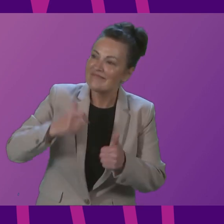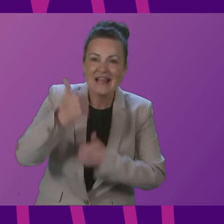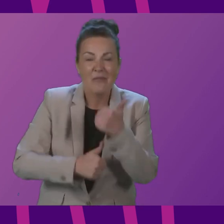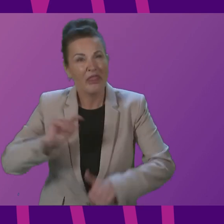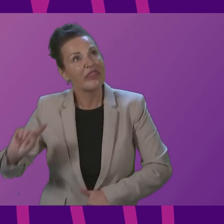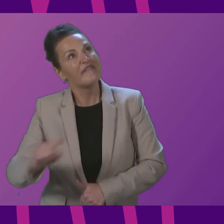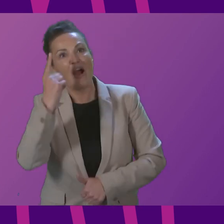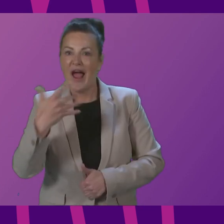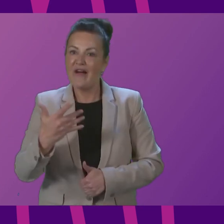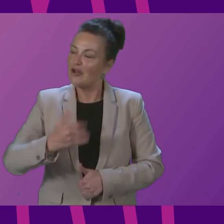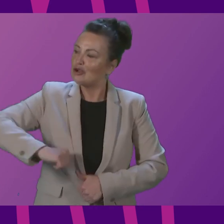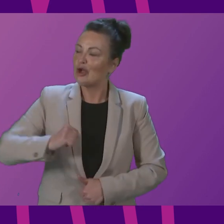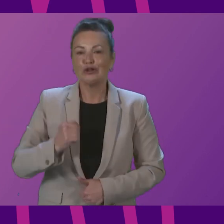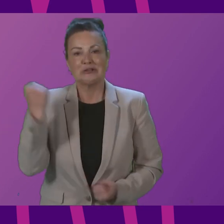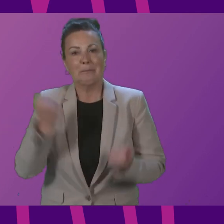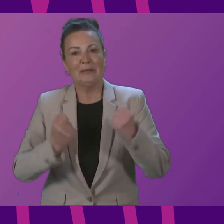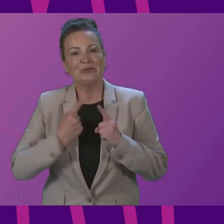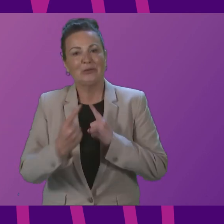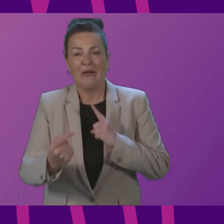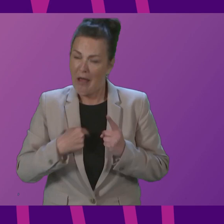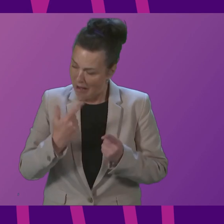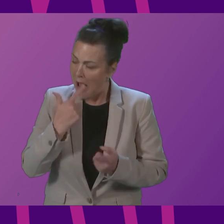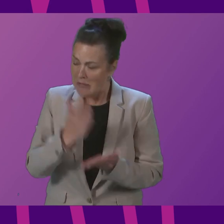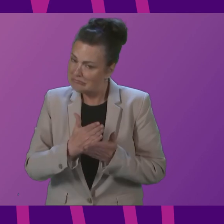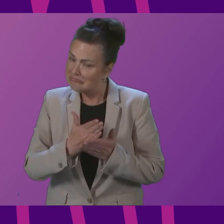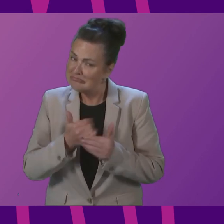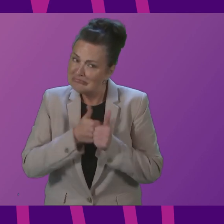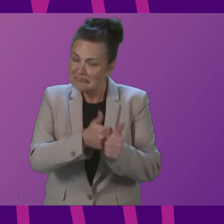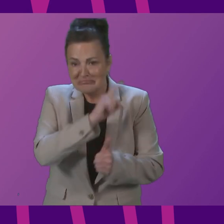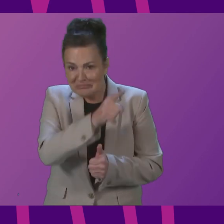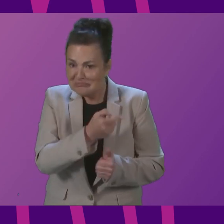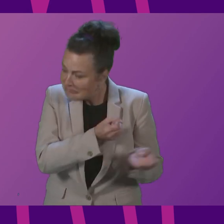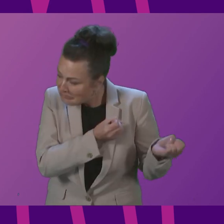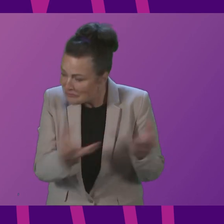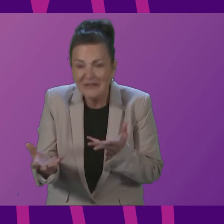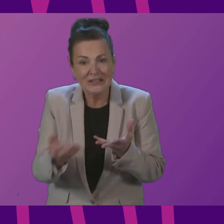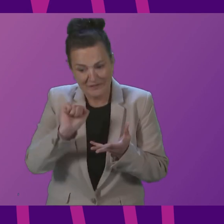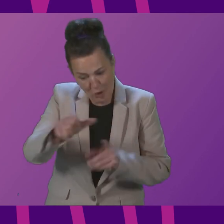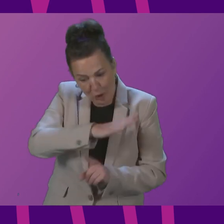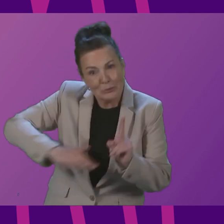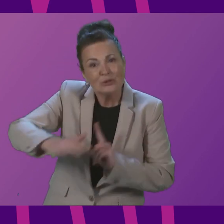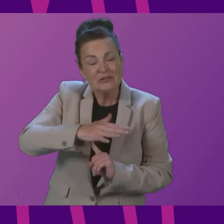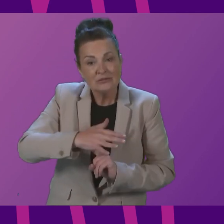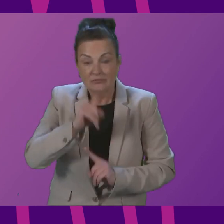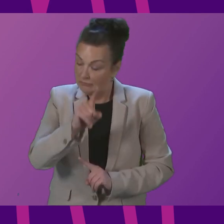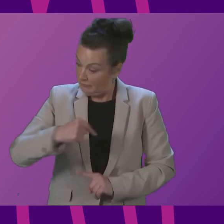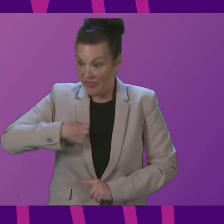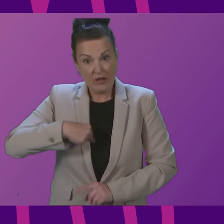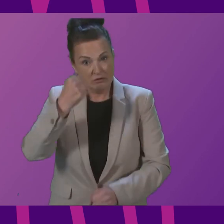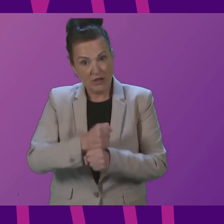social benefits that buses provide to our communities This Government has put buses at the heart of Scotland has just transitioned